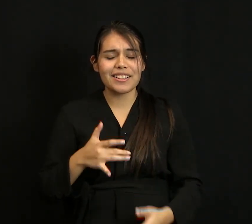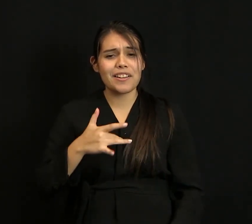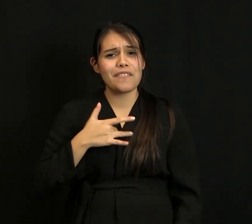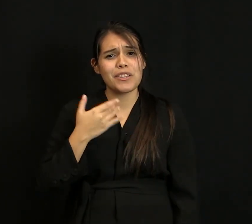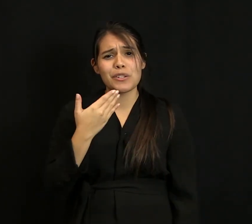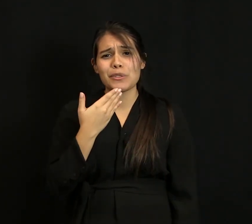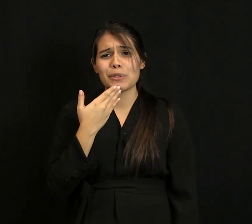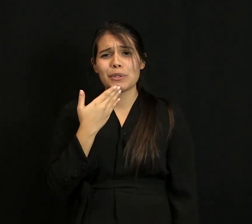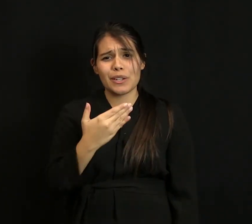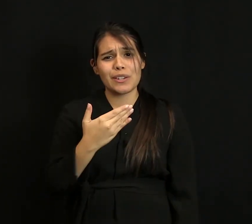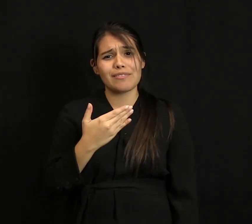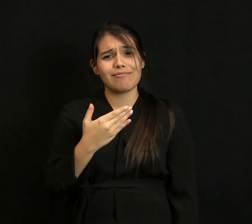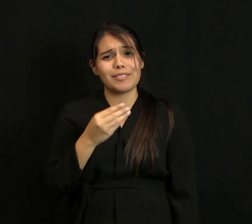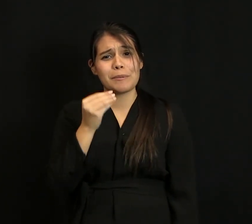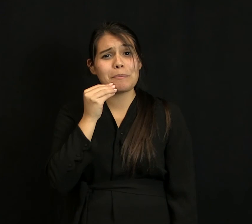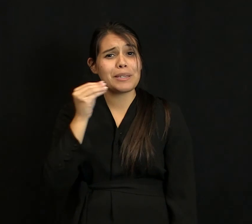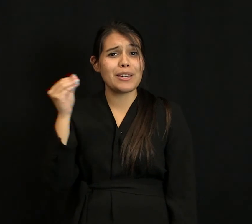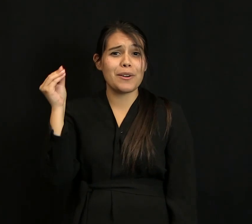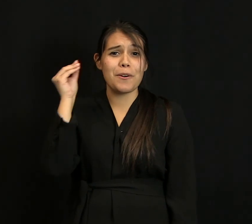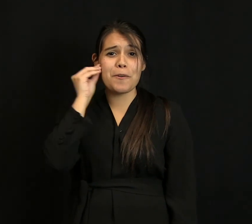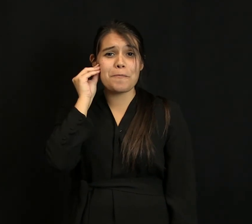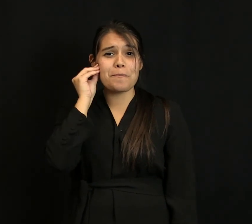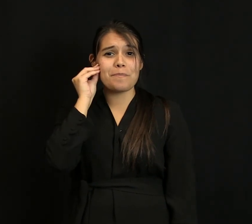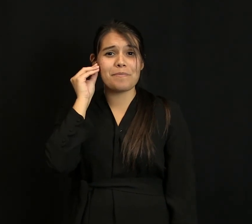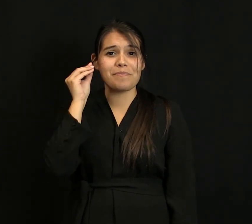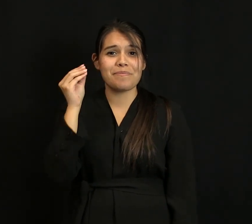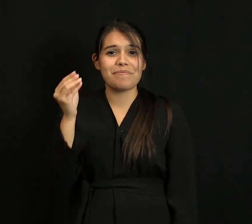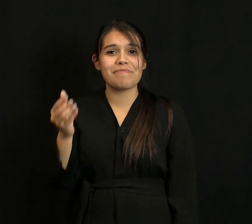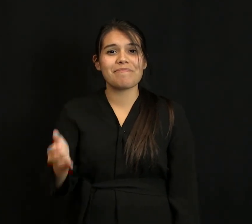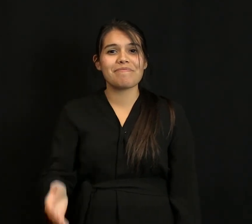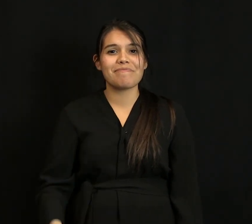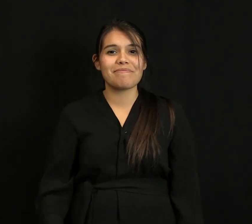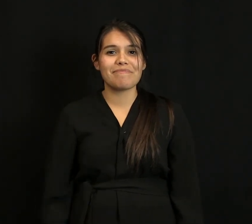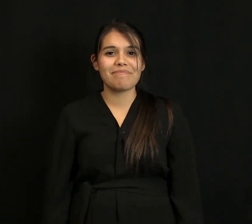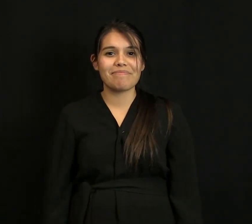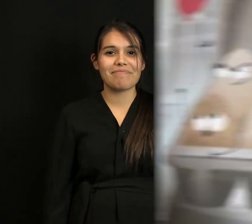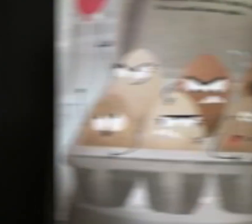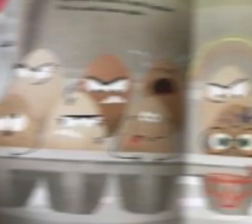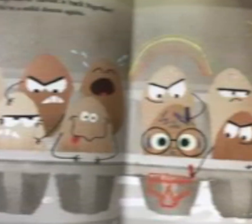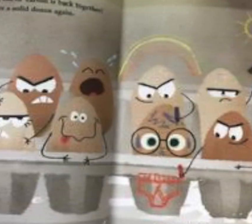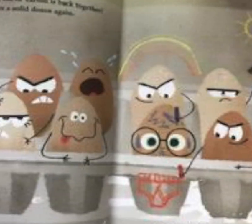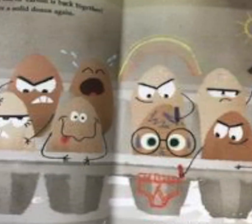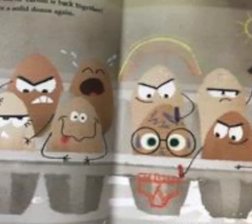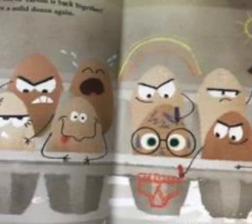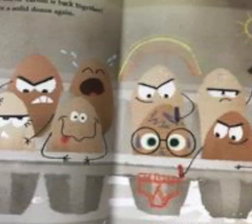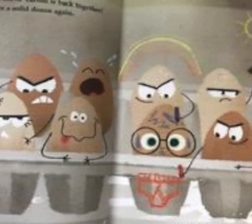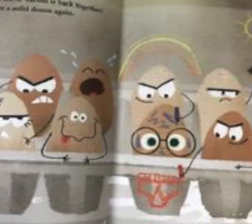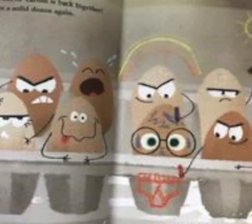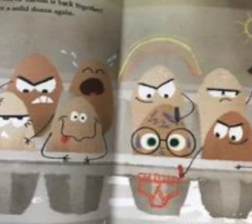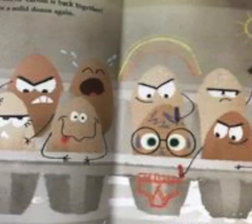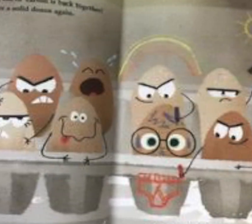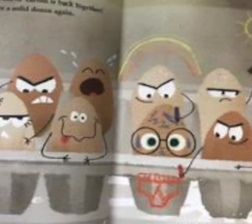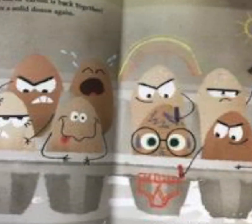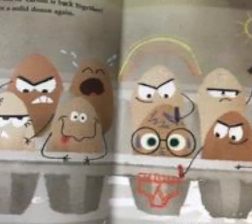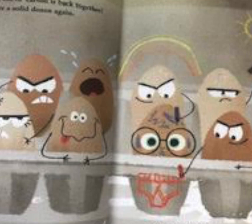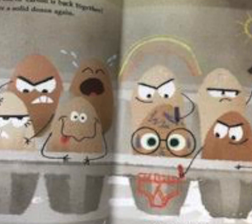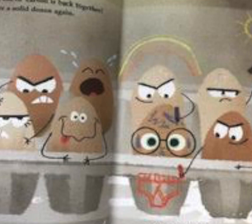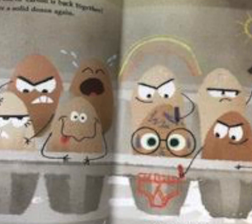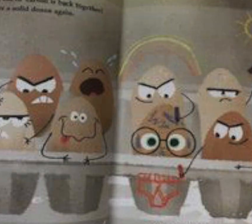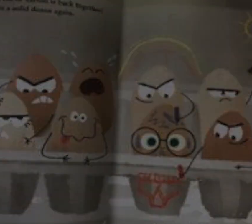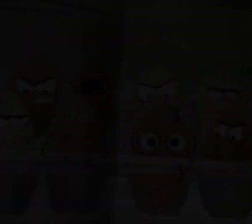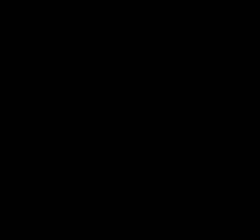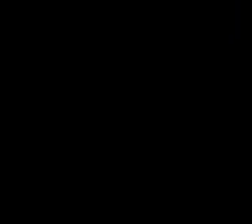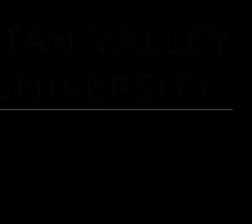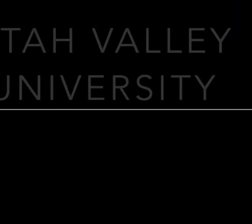okay